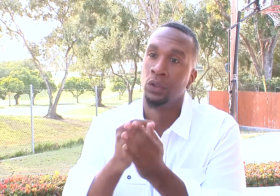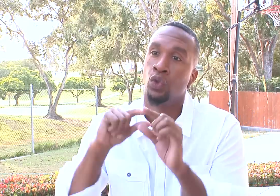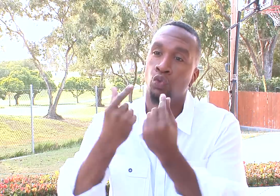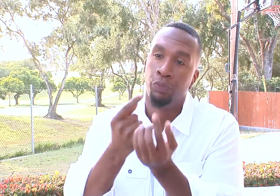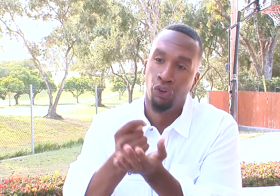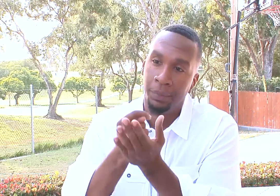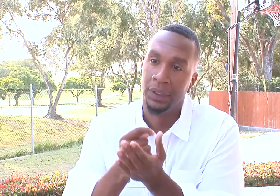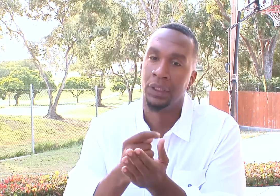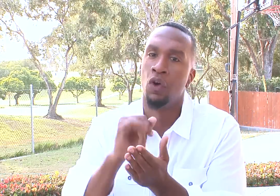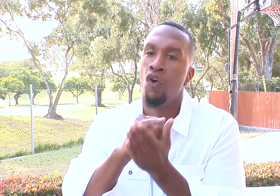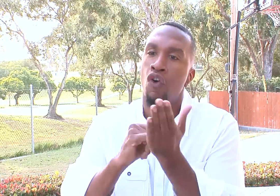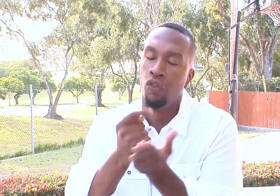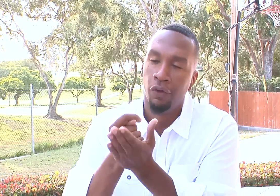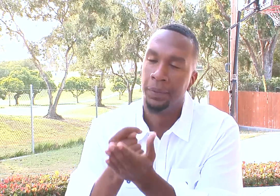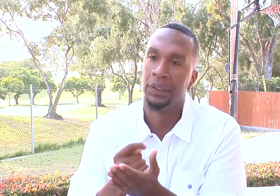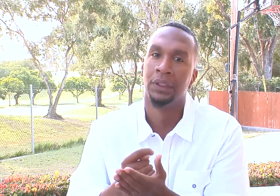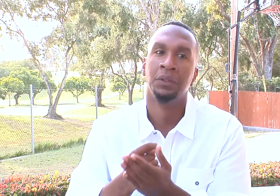art therapy, and a variety of other things.